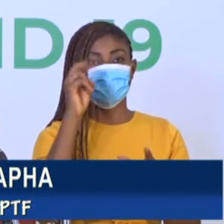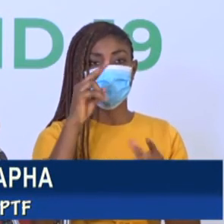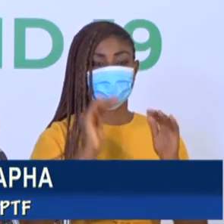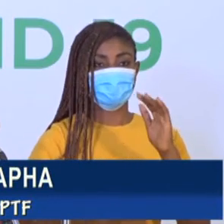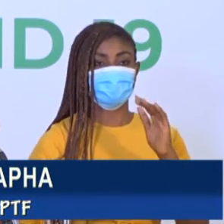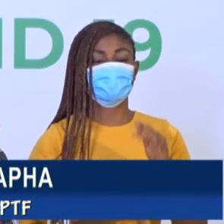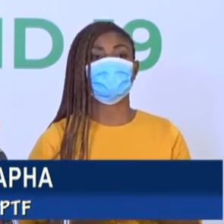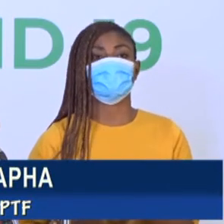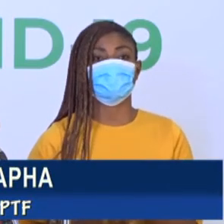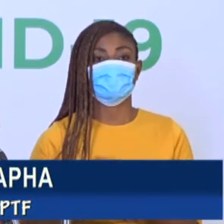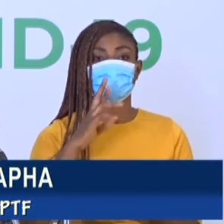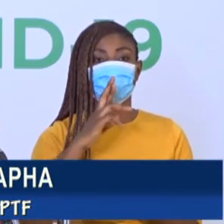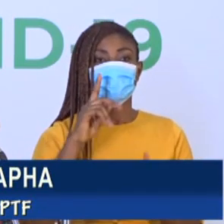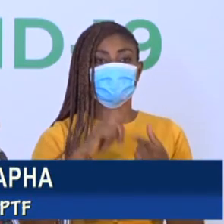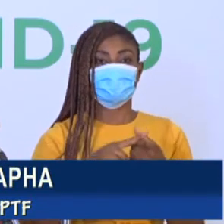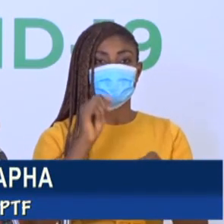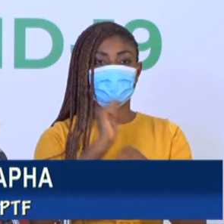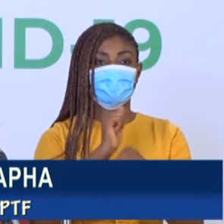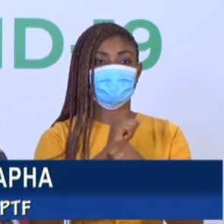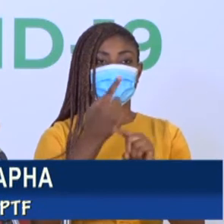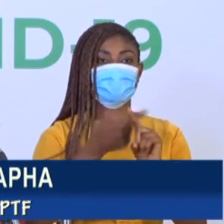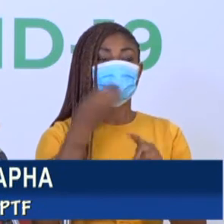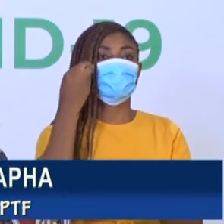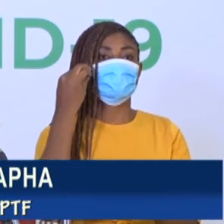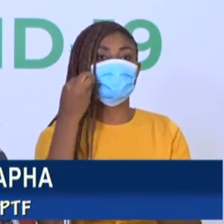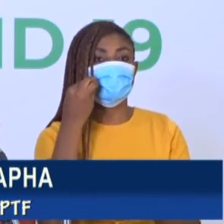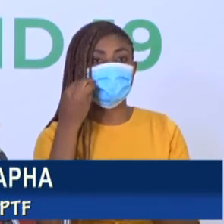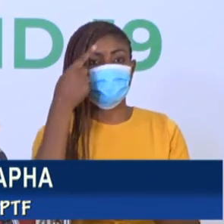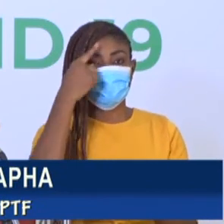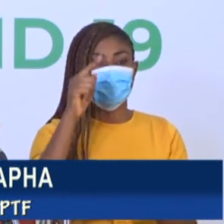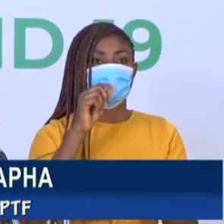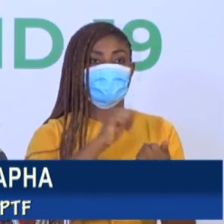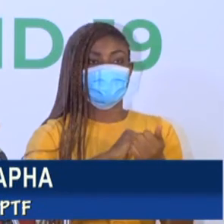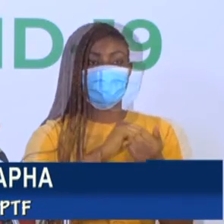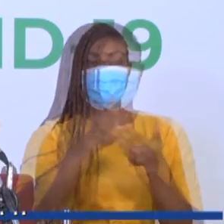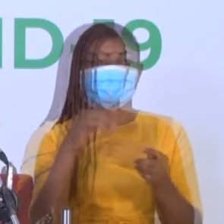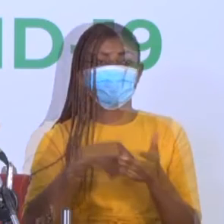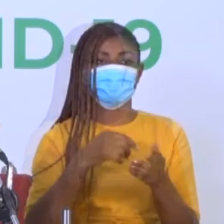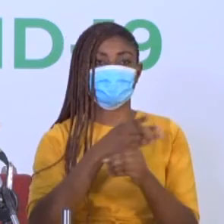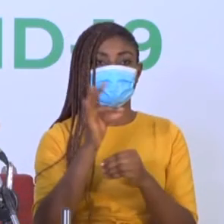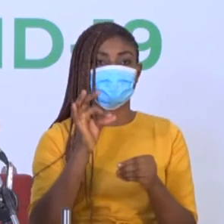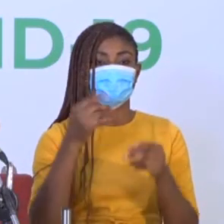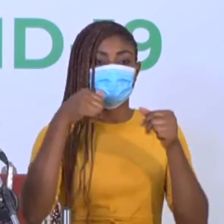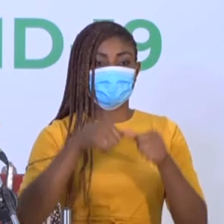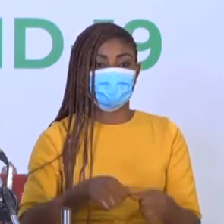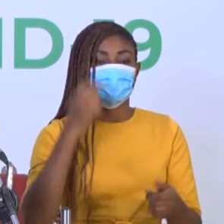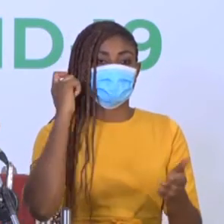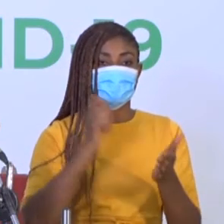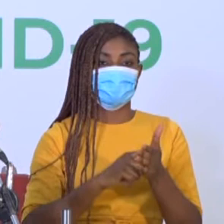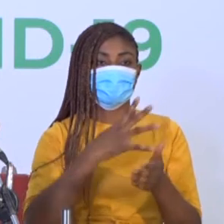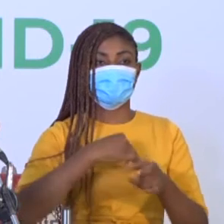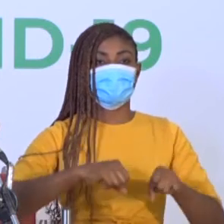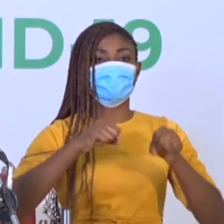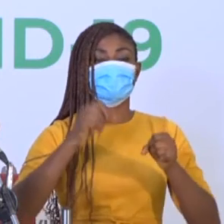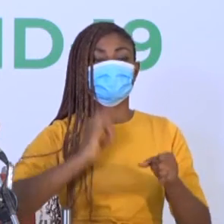are to walk from home for the next five weeks. Permanent secretaries and chief executives